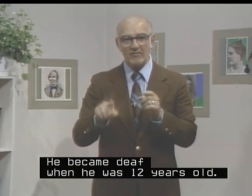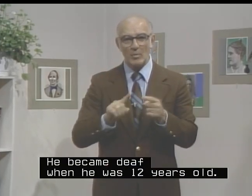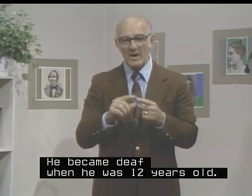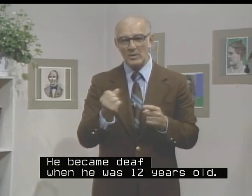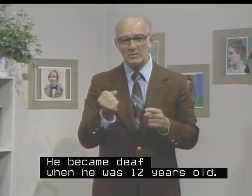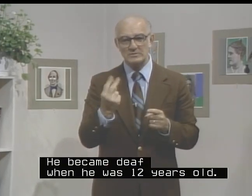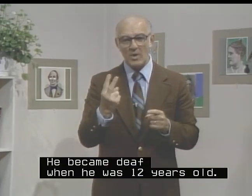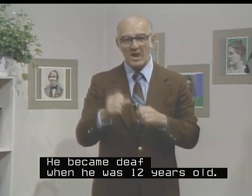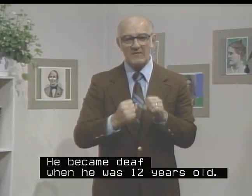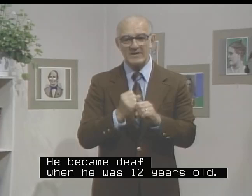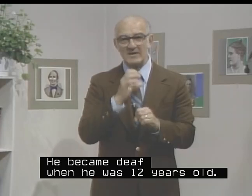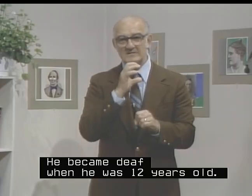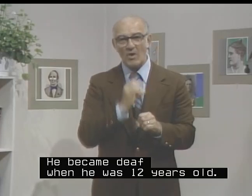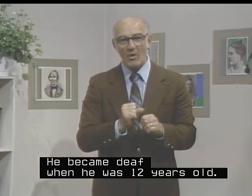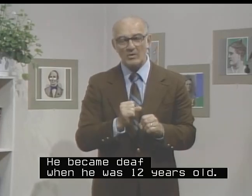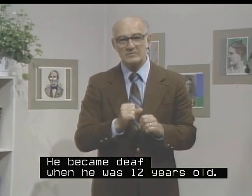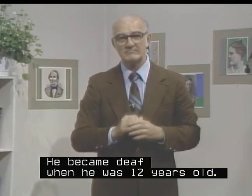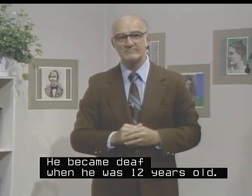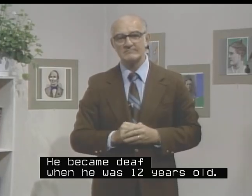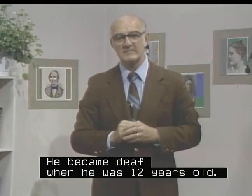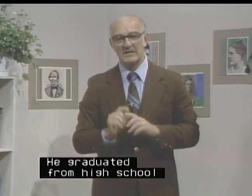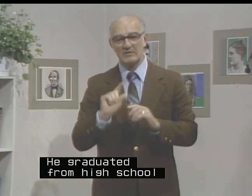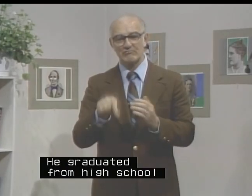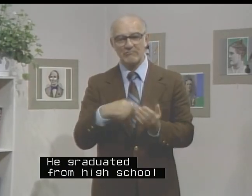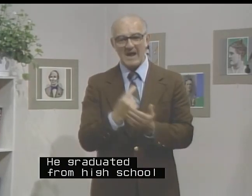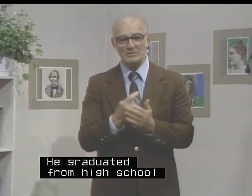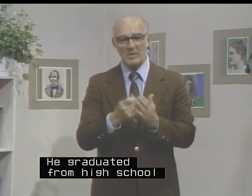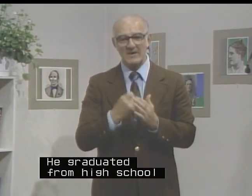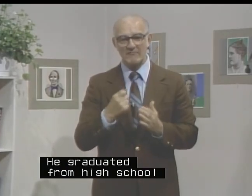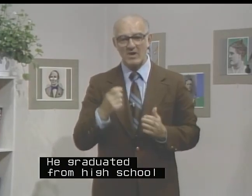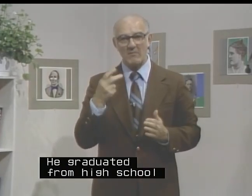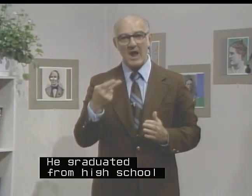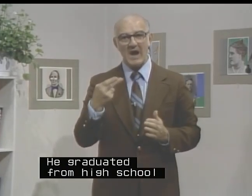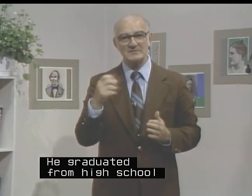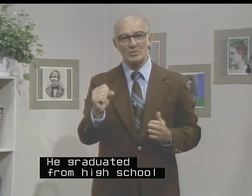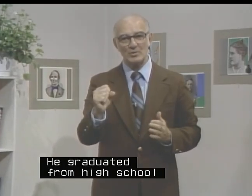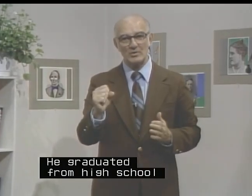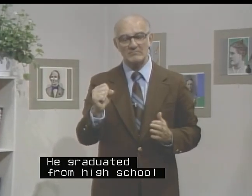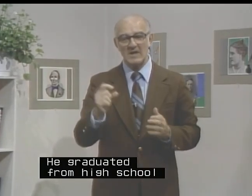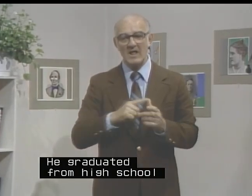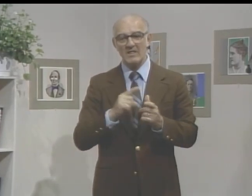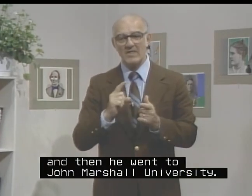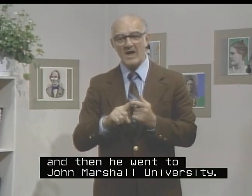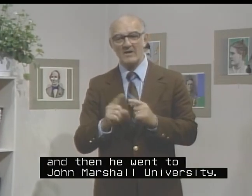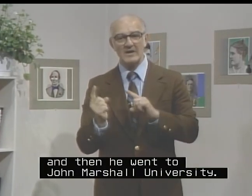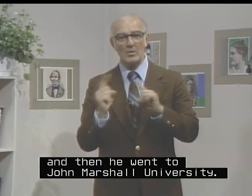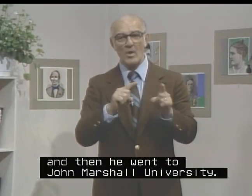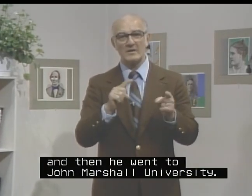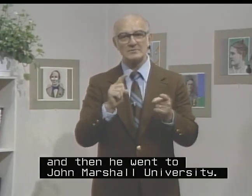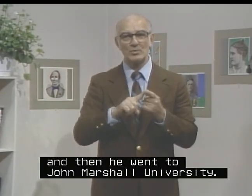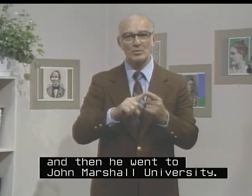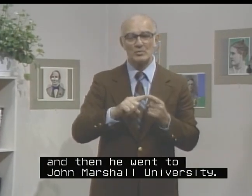when he was 12 years old. He graduated from high school. Then he went to